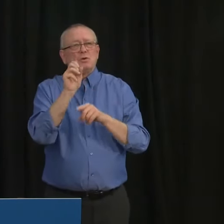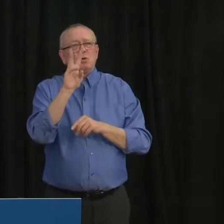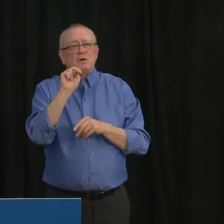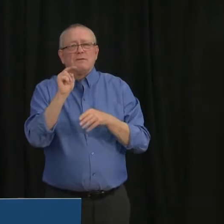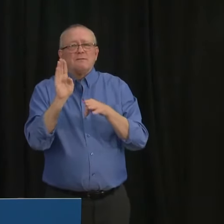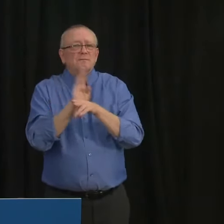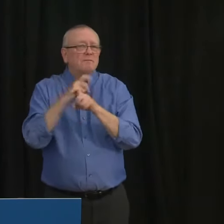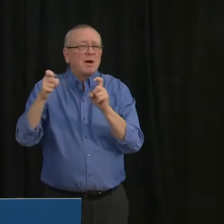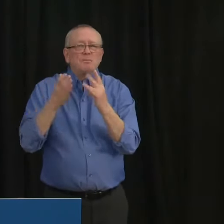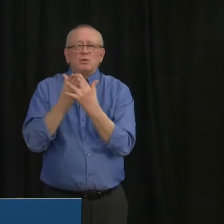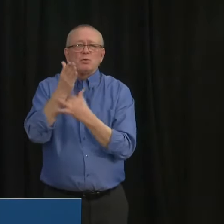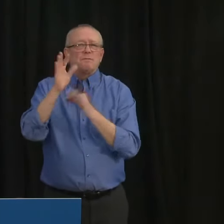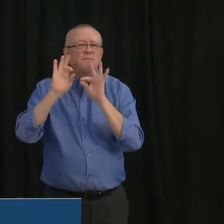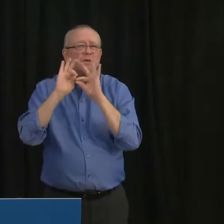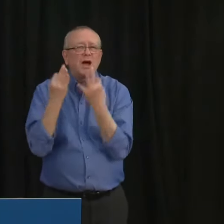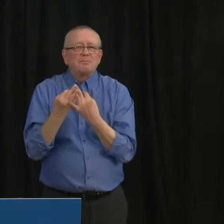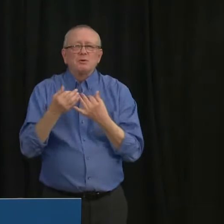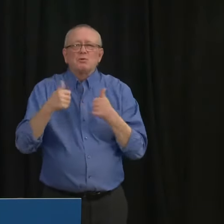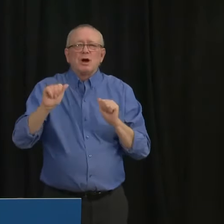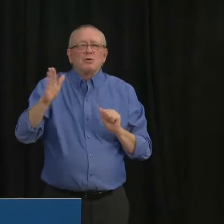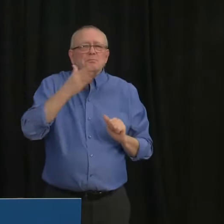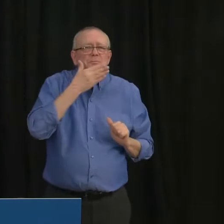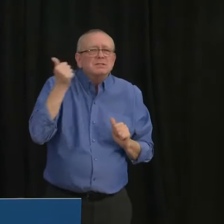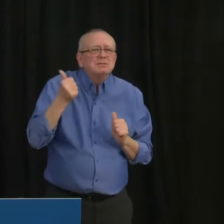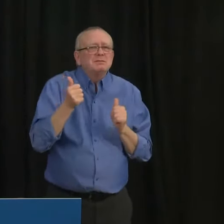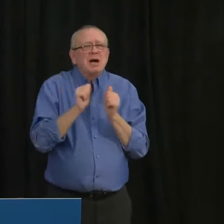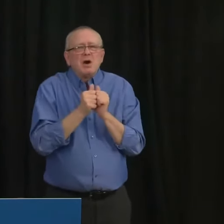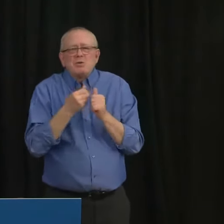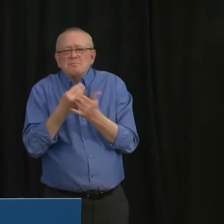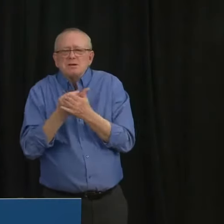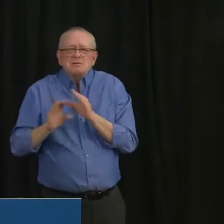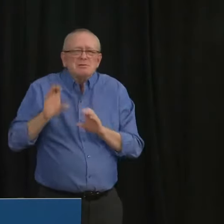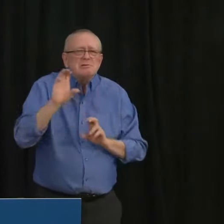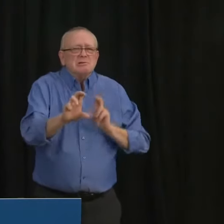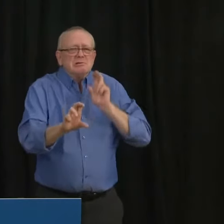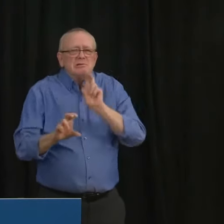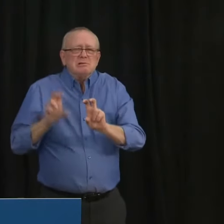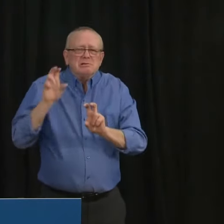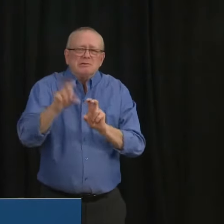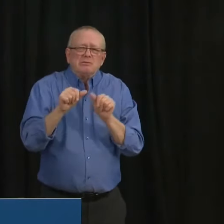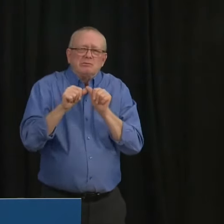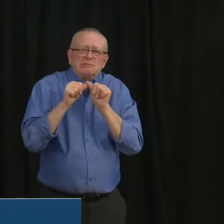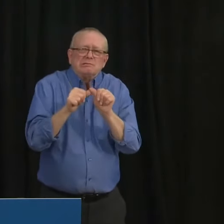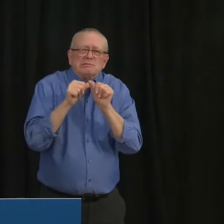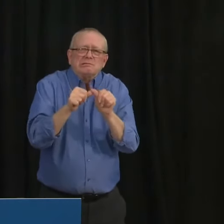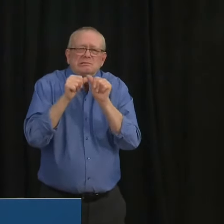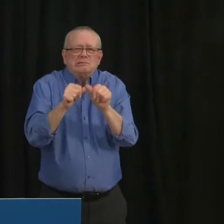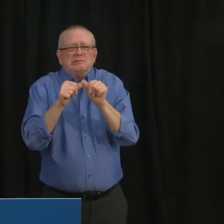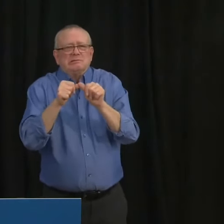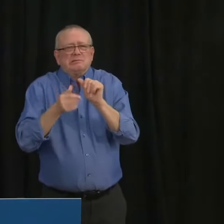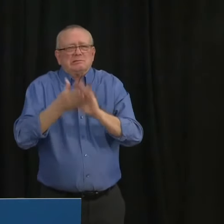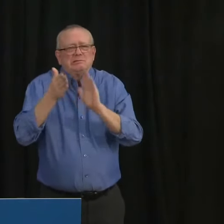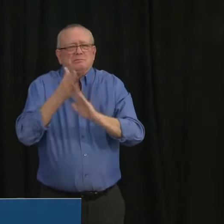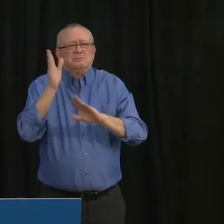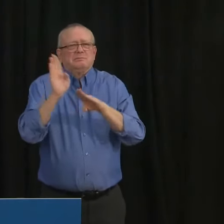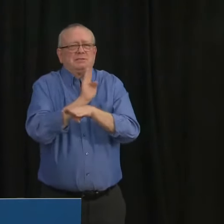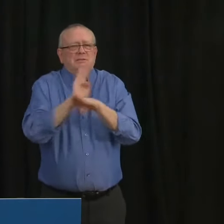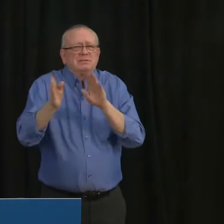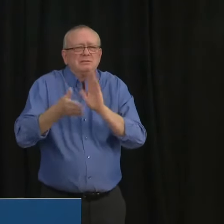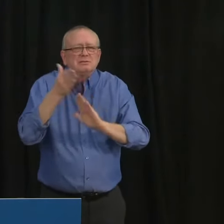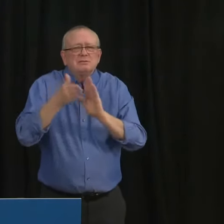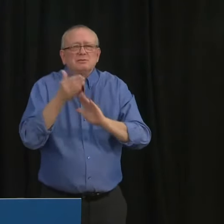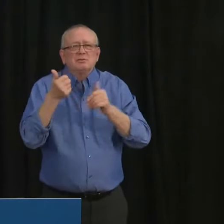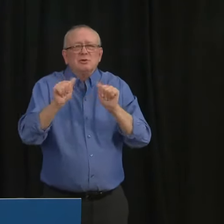their life savings at risk to create opportunity to hire people. They